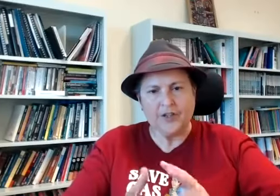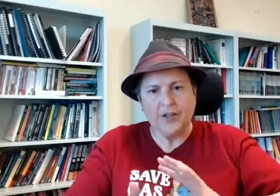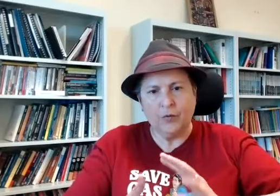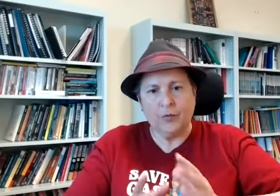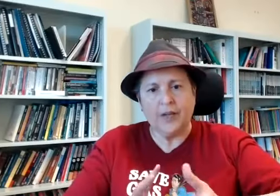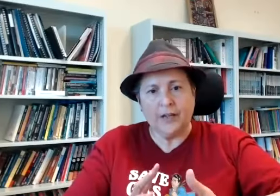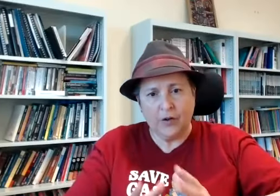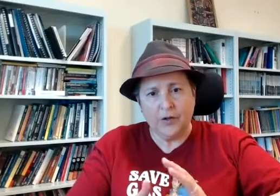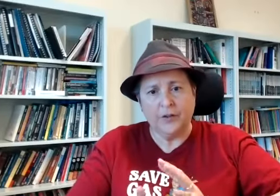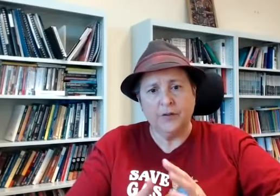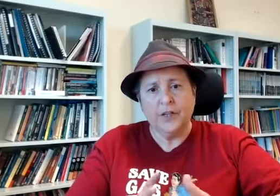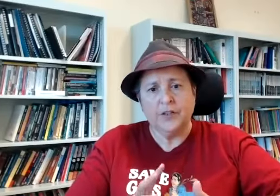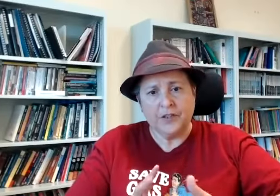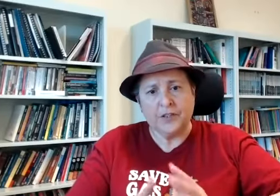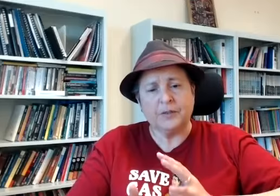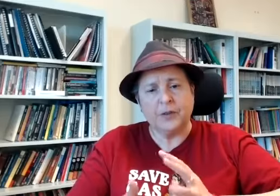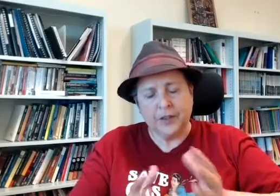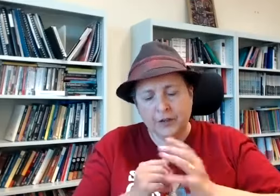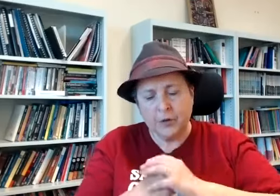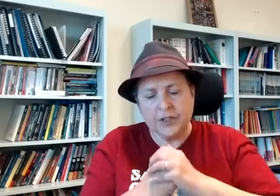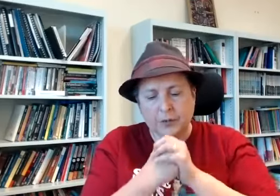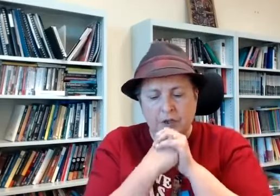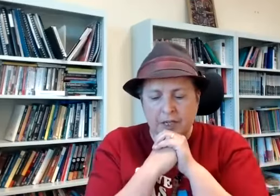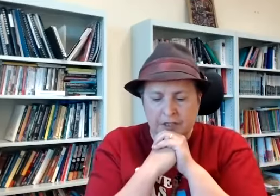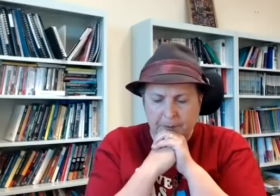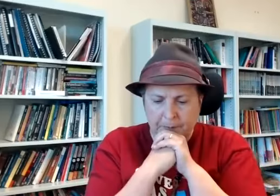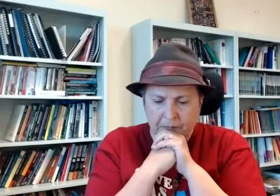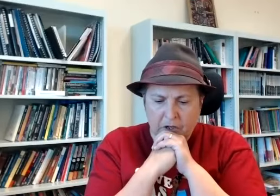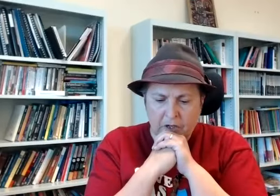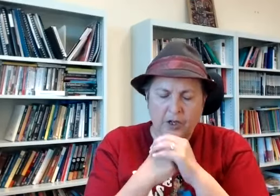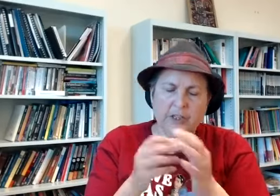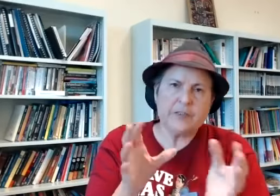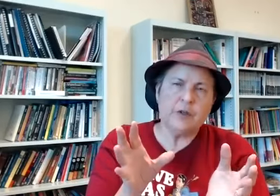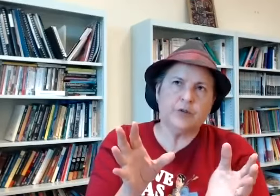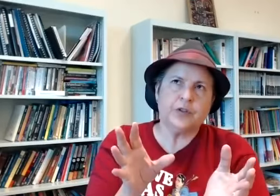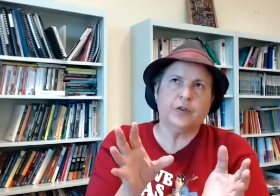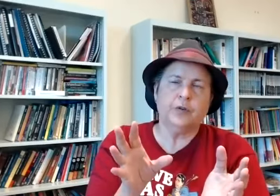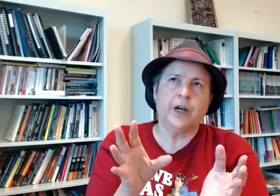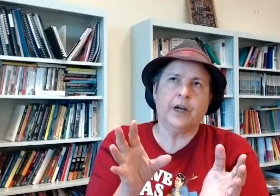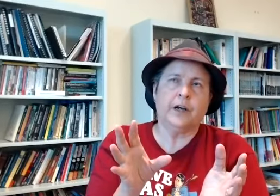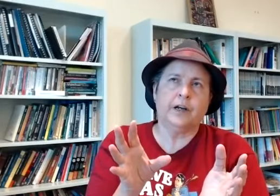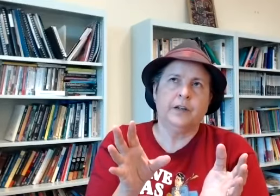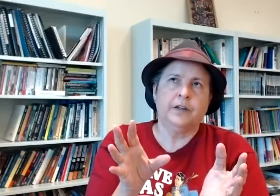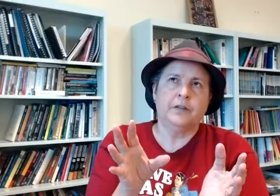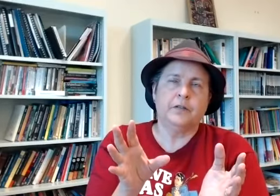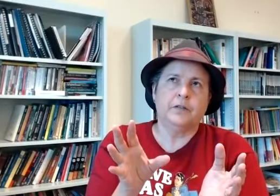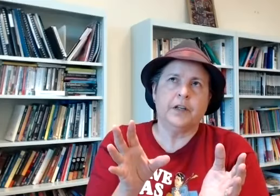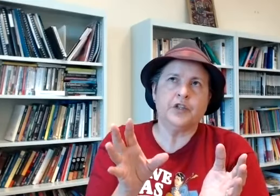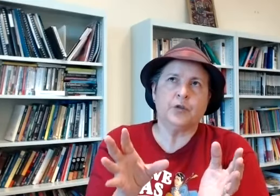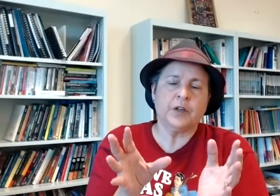say there will be that kind of disability twist which i guess um you know leads me on to uh an issue because